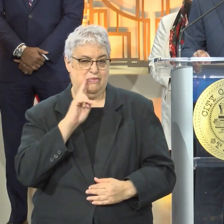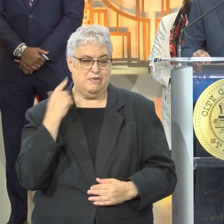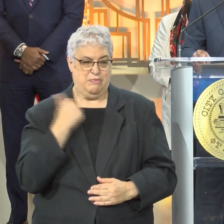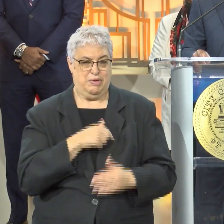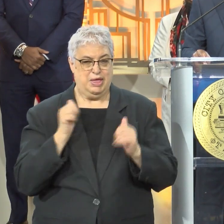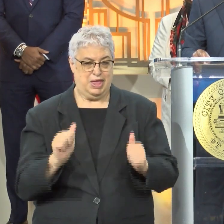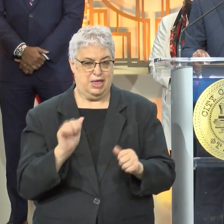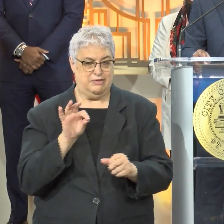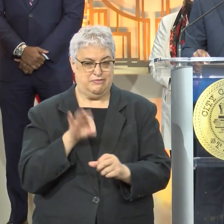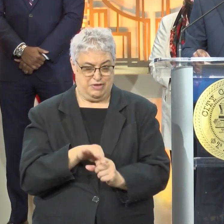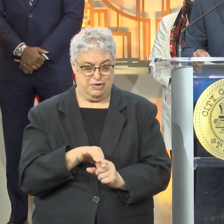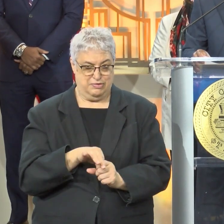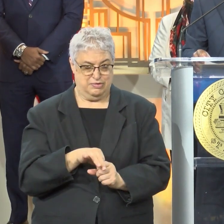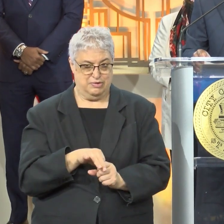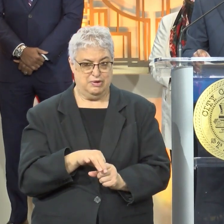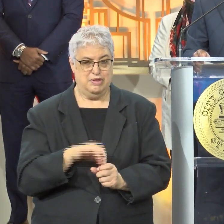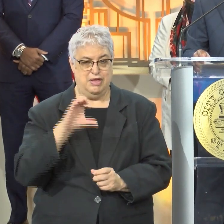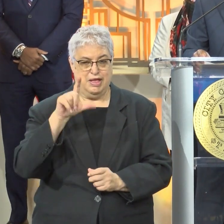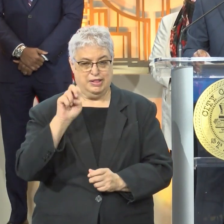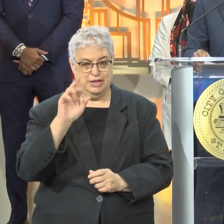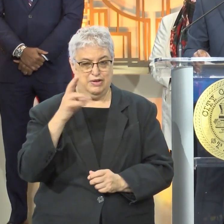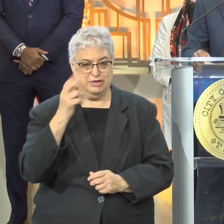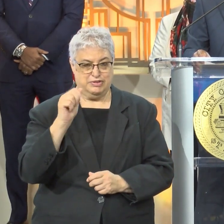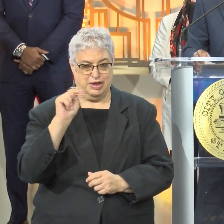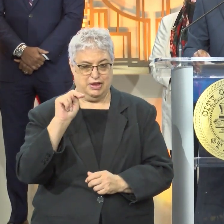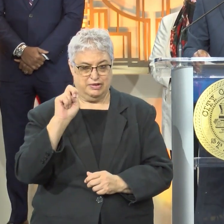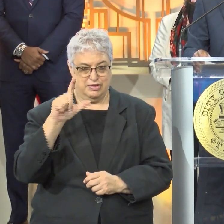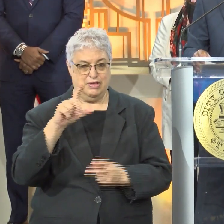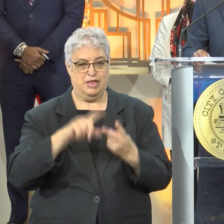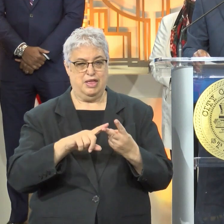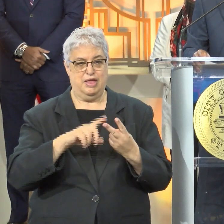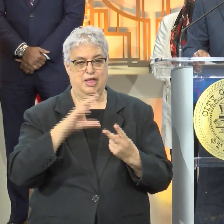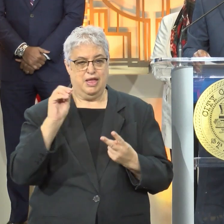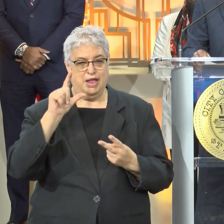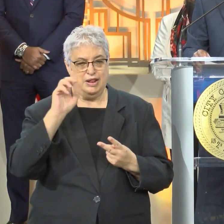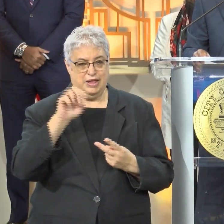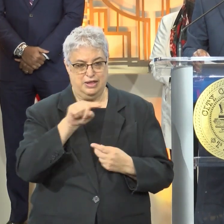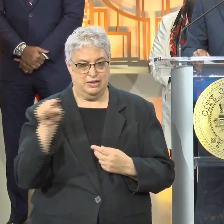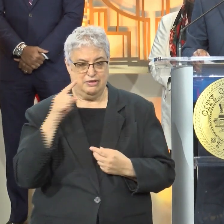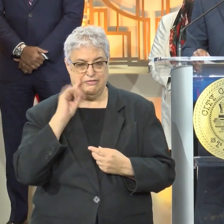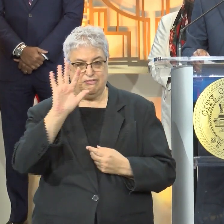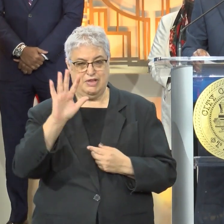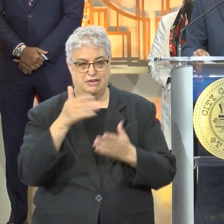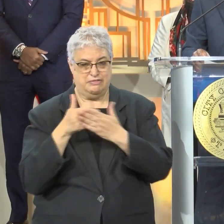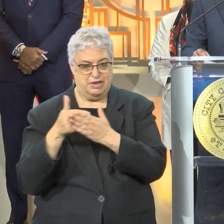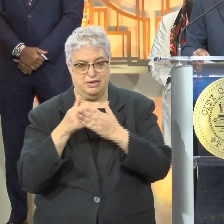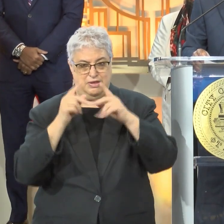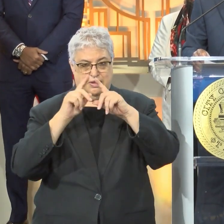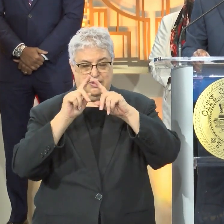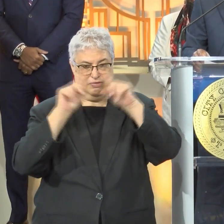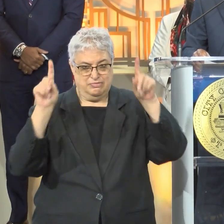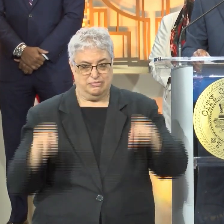to vote. And I want to thank Clear Channel and Lee Veller for generously donating five neighborhood poster